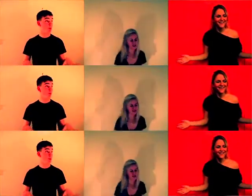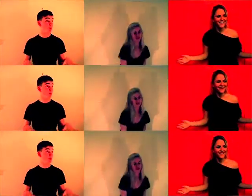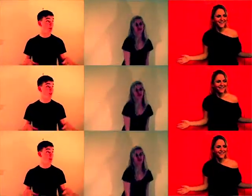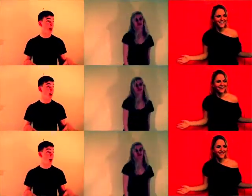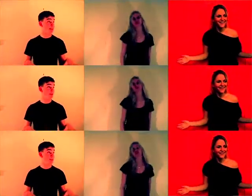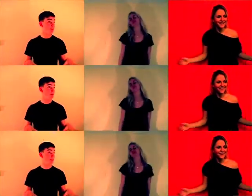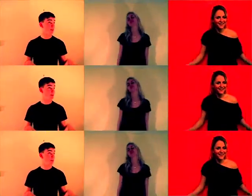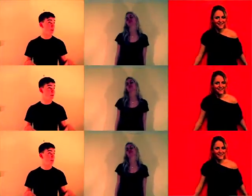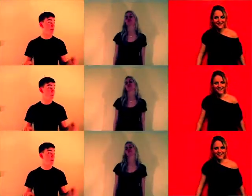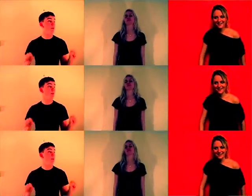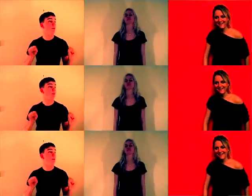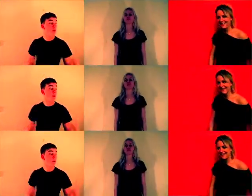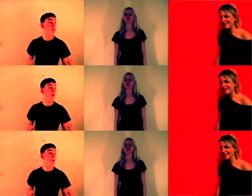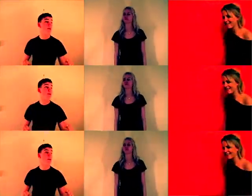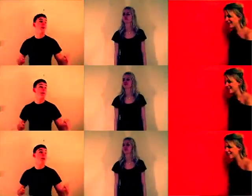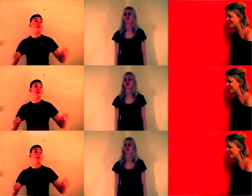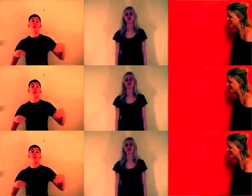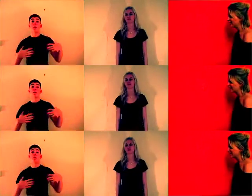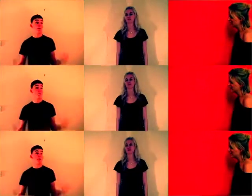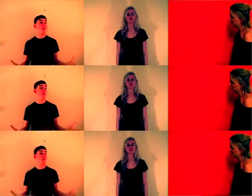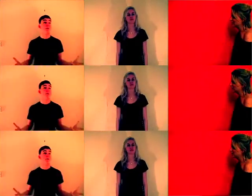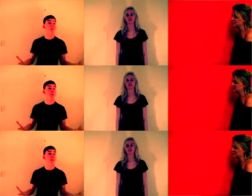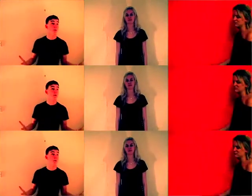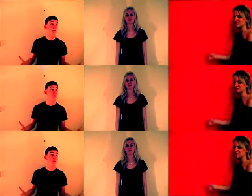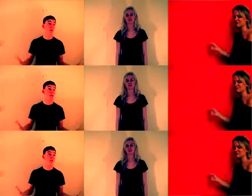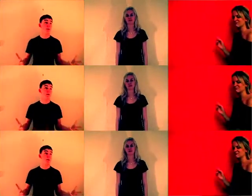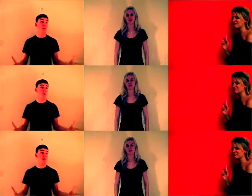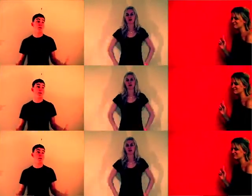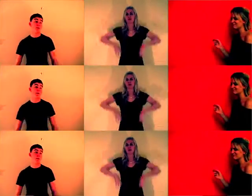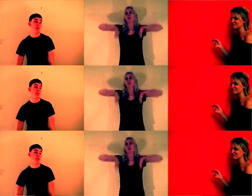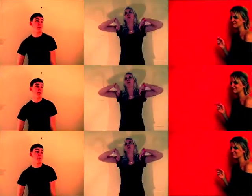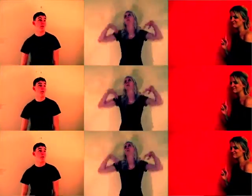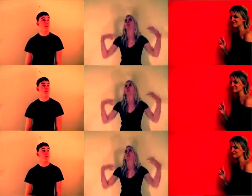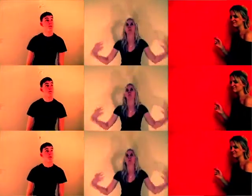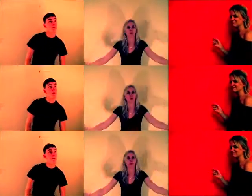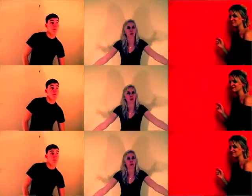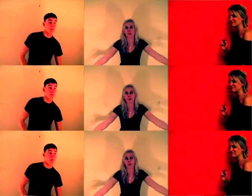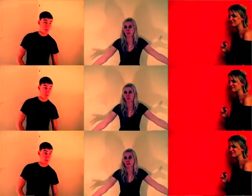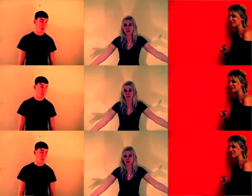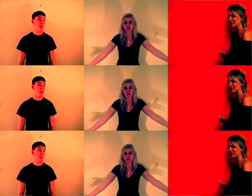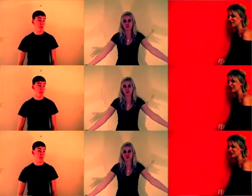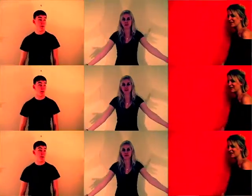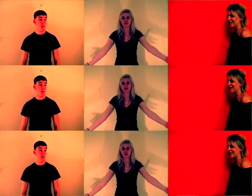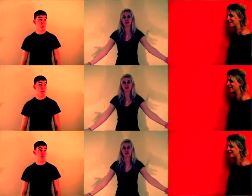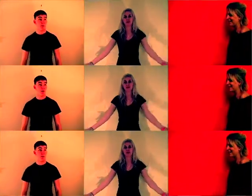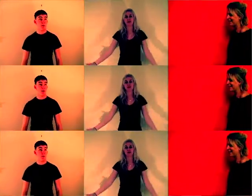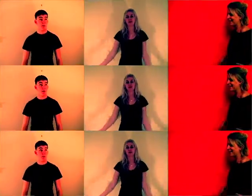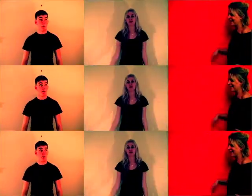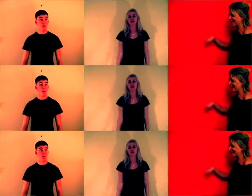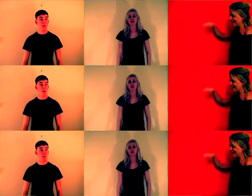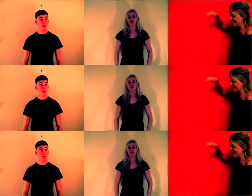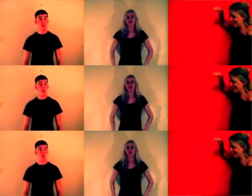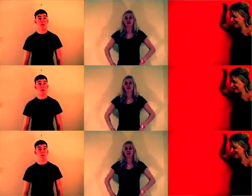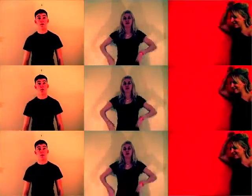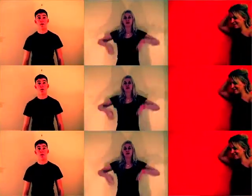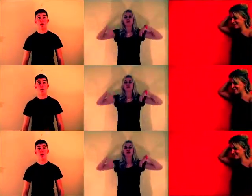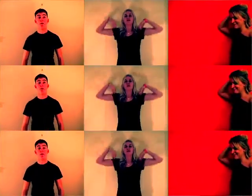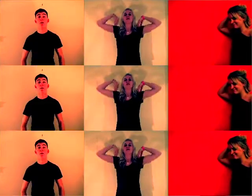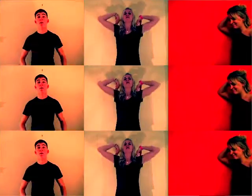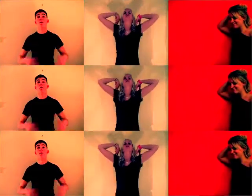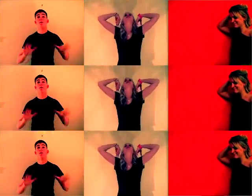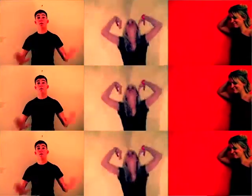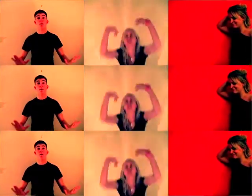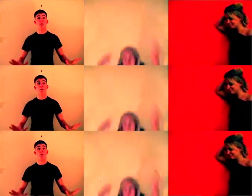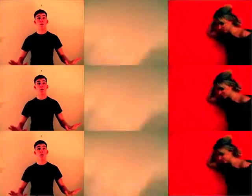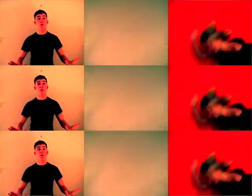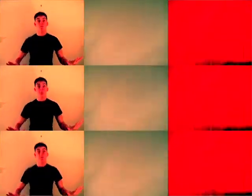can help you, but here's what I've realized. It does not make you immune from problems and setbacks still. And there will be times in life when, metaphorically